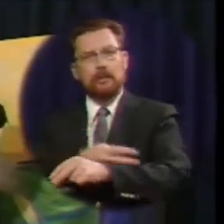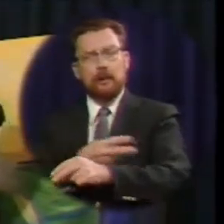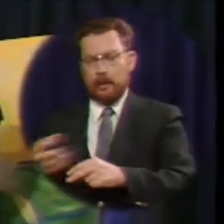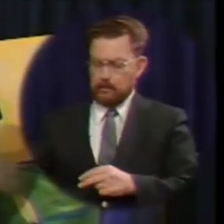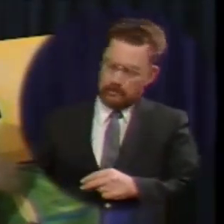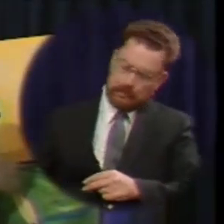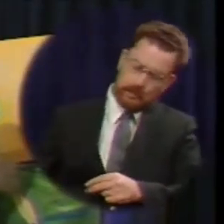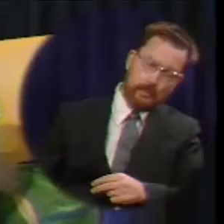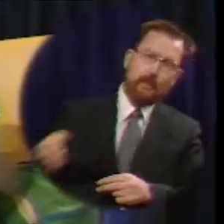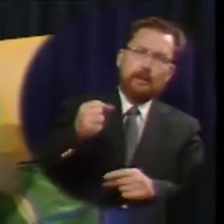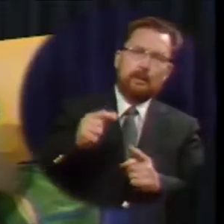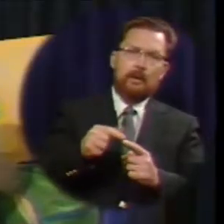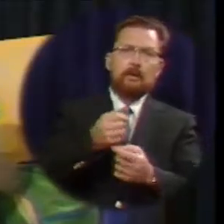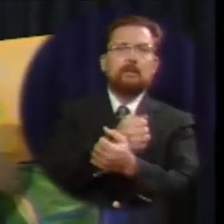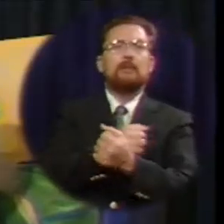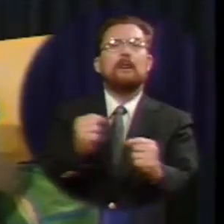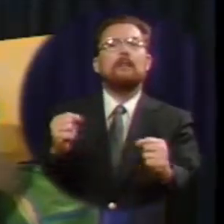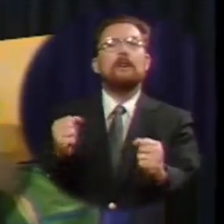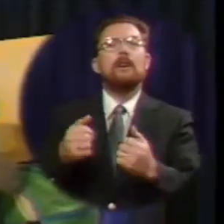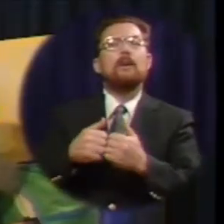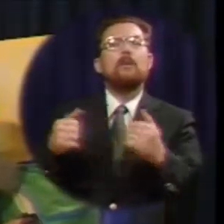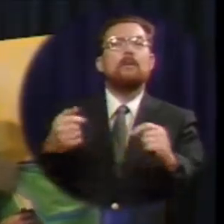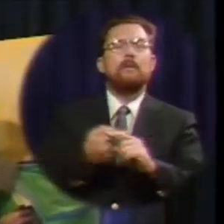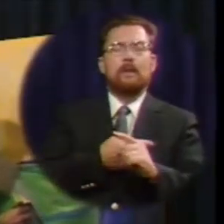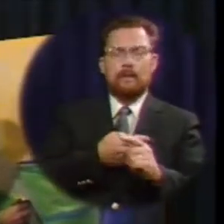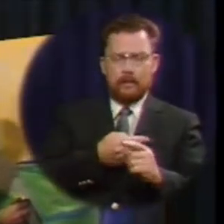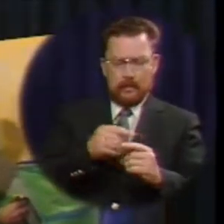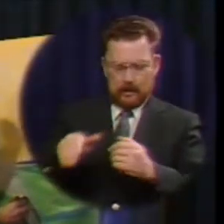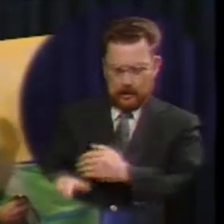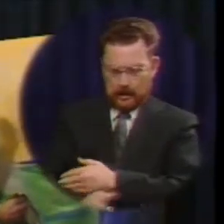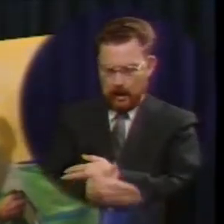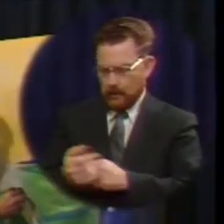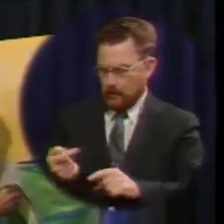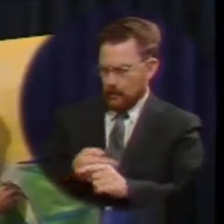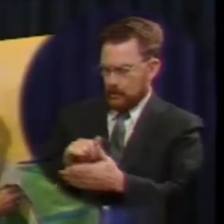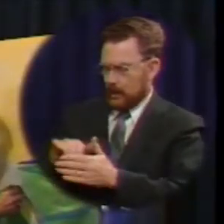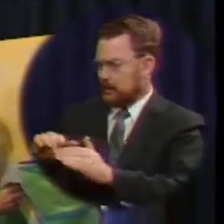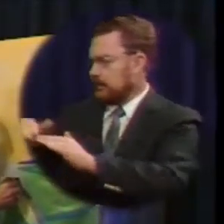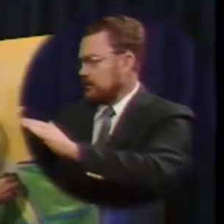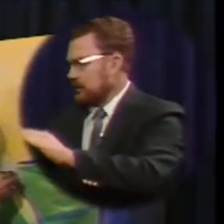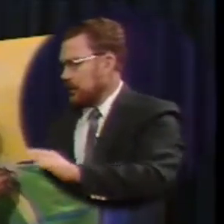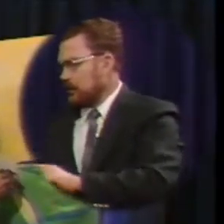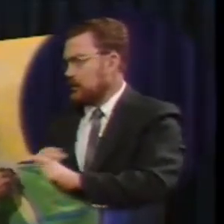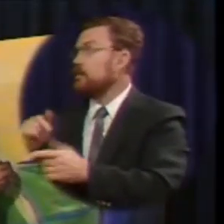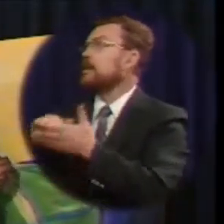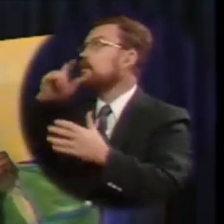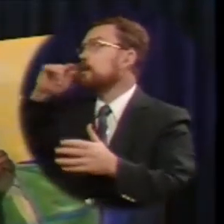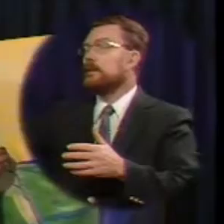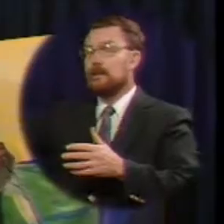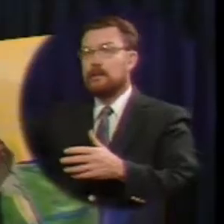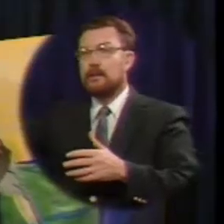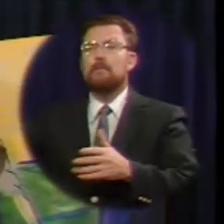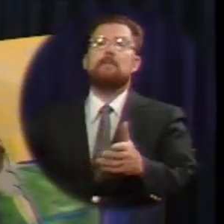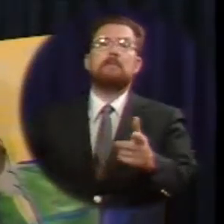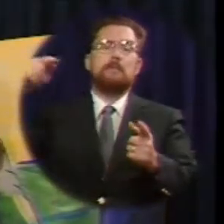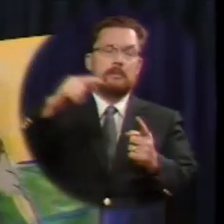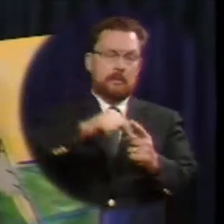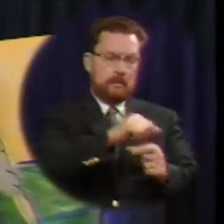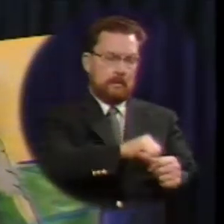to safety away from the night away from the cliff away from the vulture and back to the fellowship of the